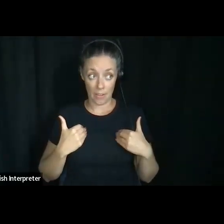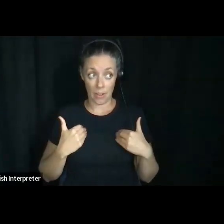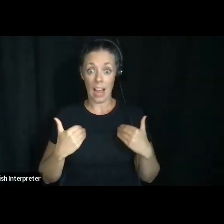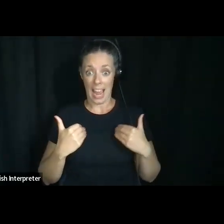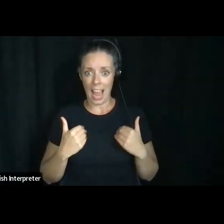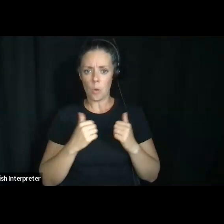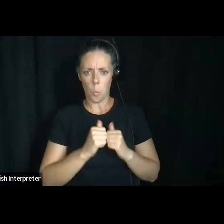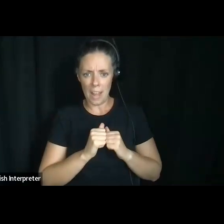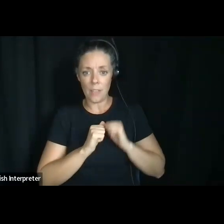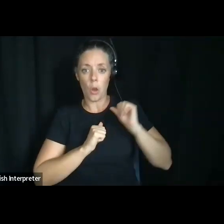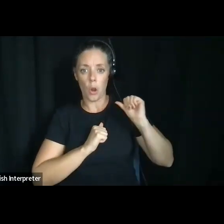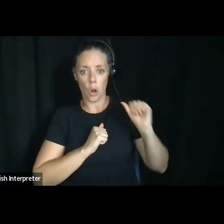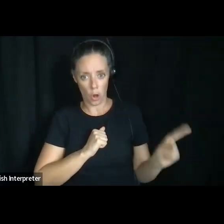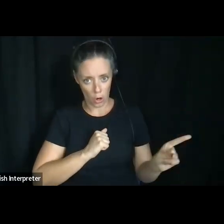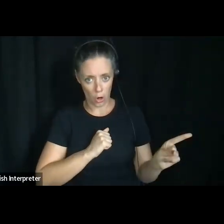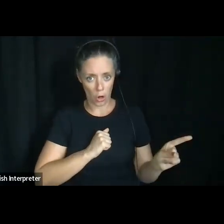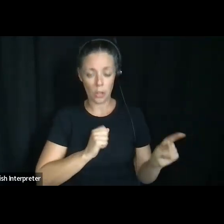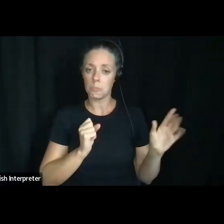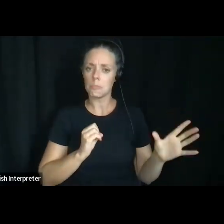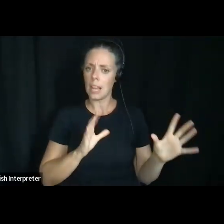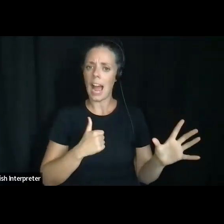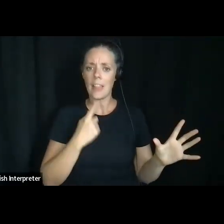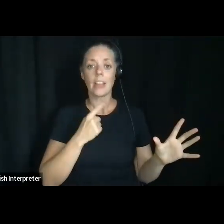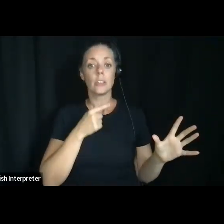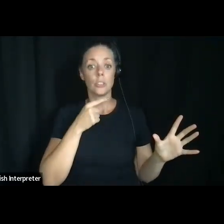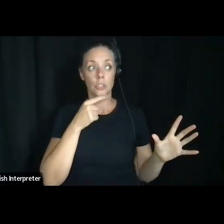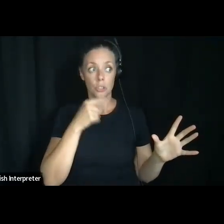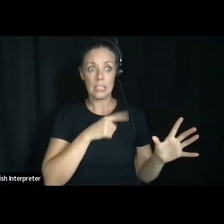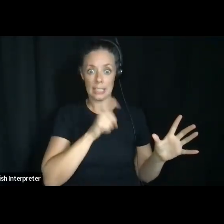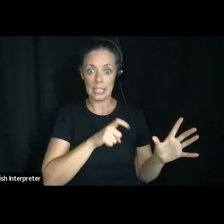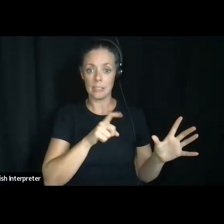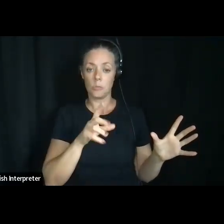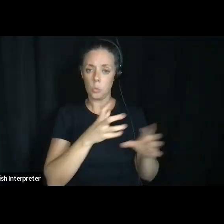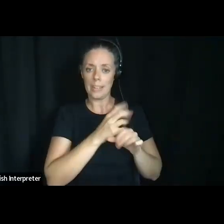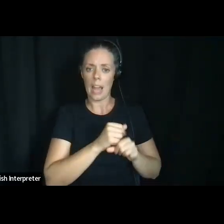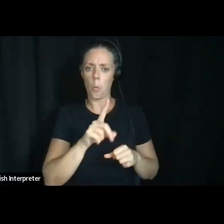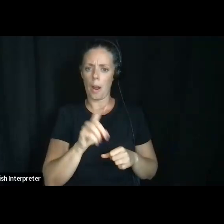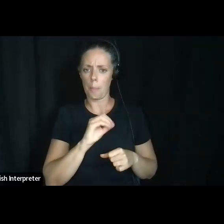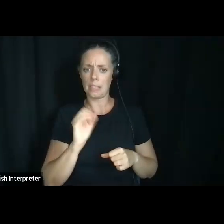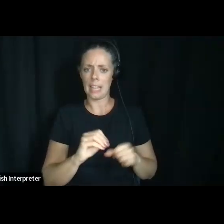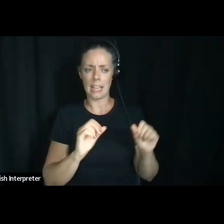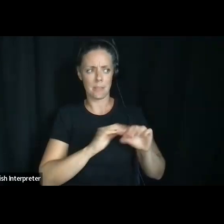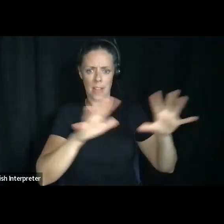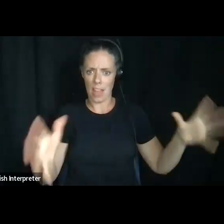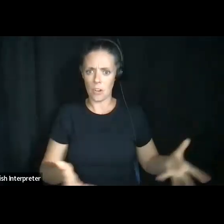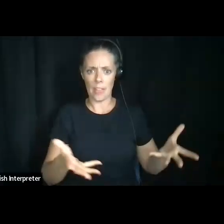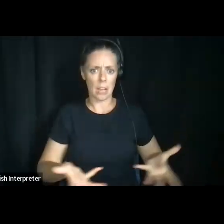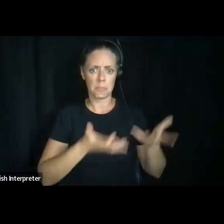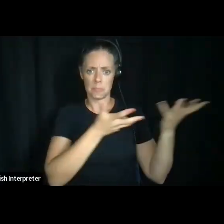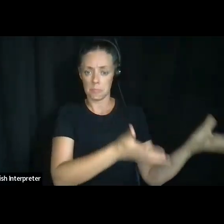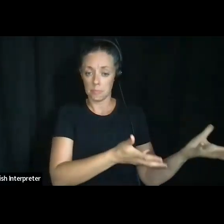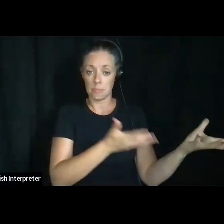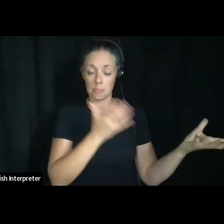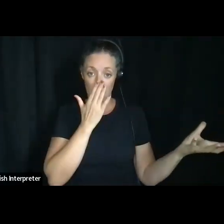her. So I, I always think that she deserves 100% of everything, you know, because, you know, the